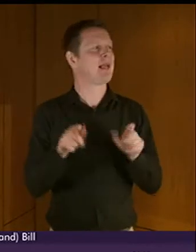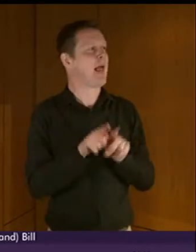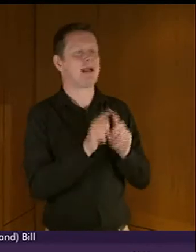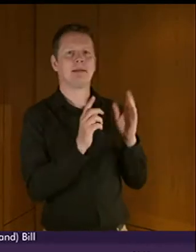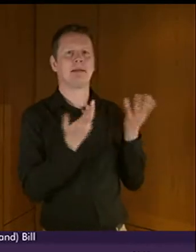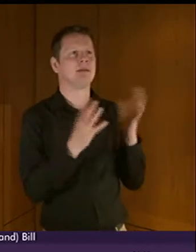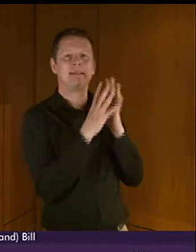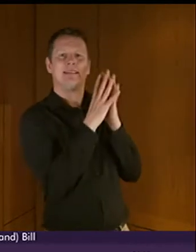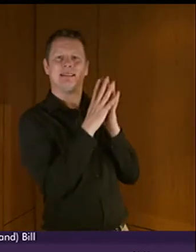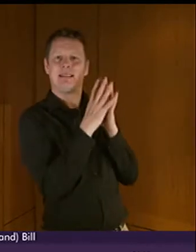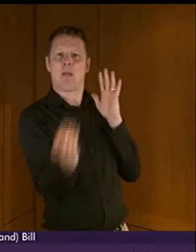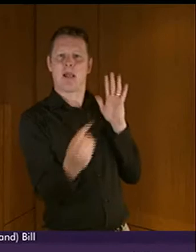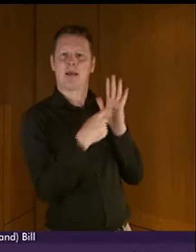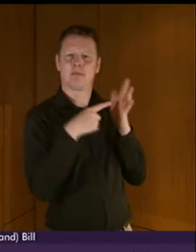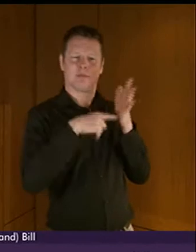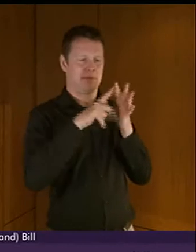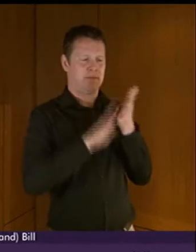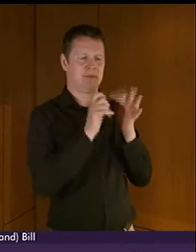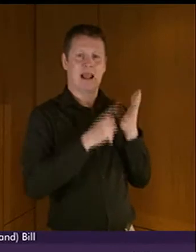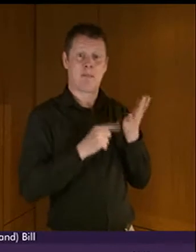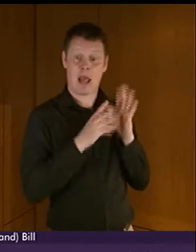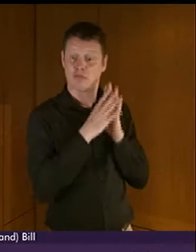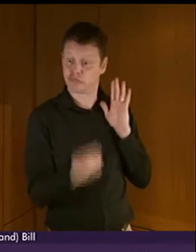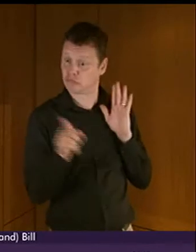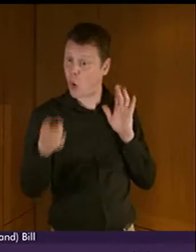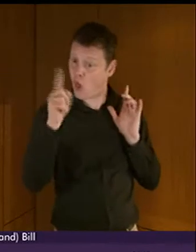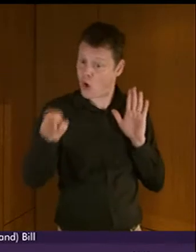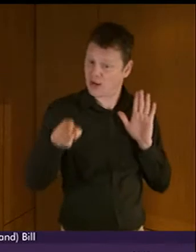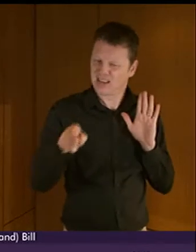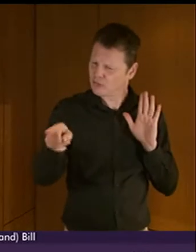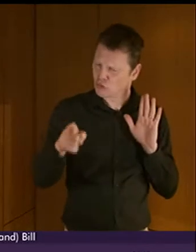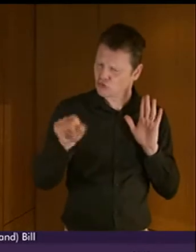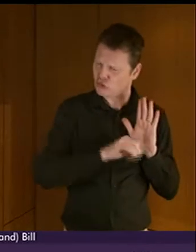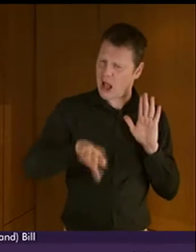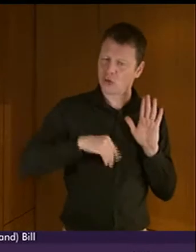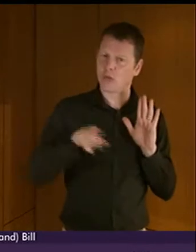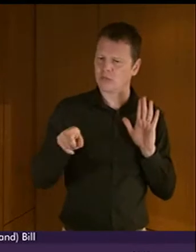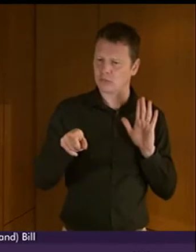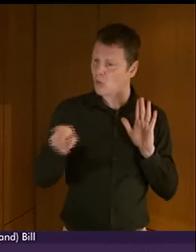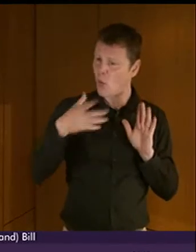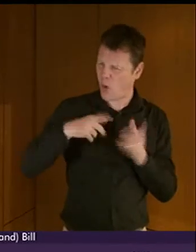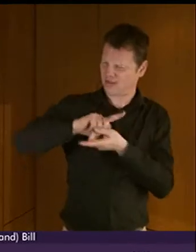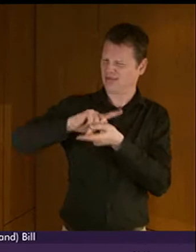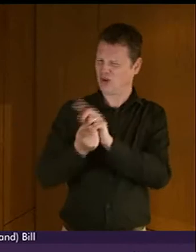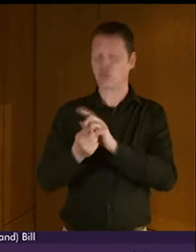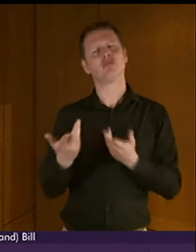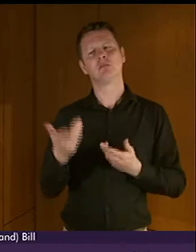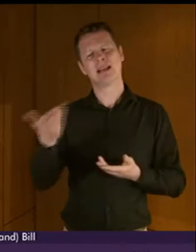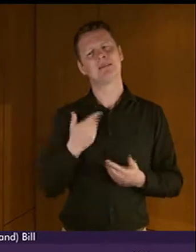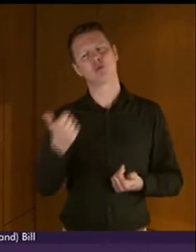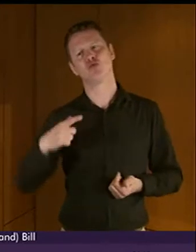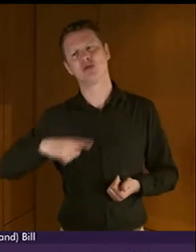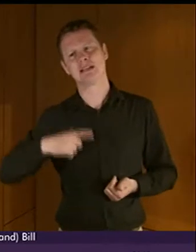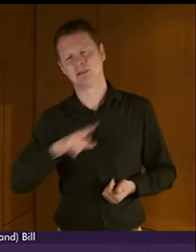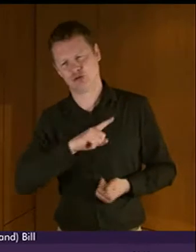like, of what you ought to do. Adopt it unless you have good reasons for not doing so. If you've got to change it, then consider